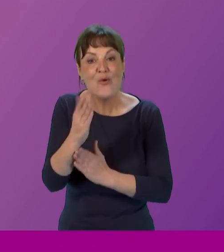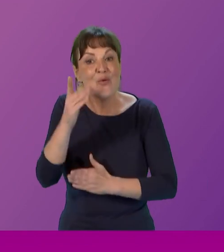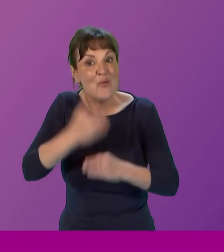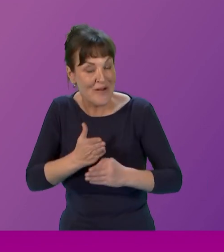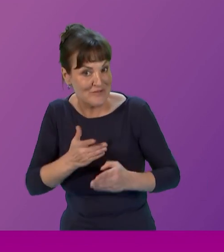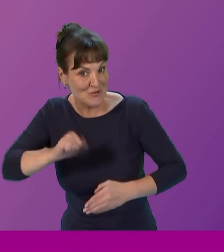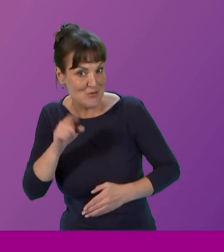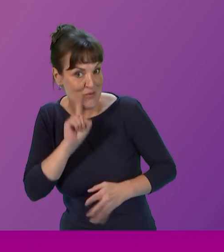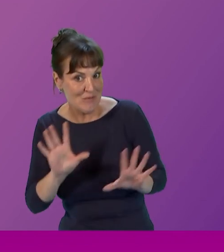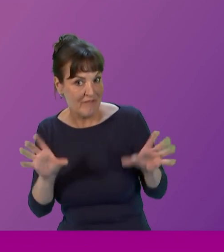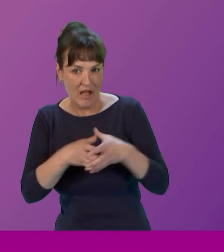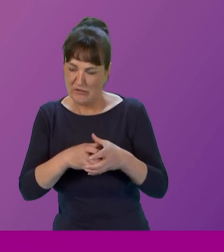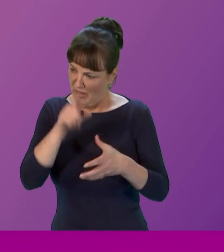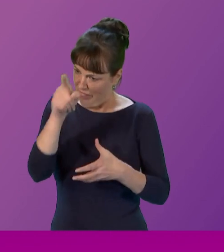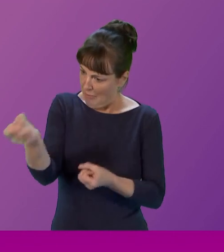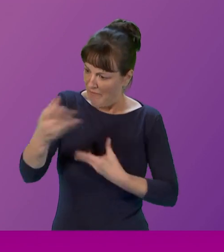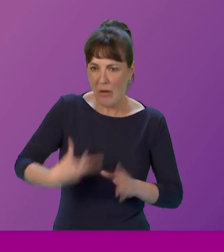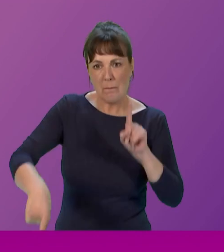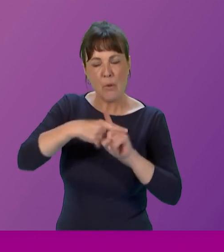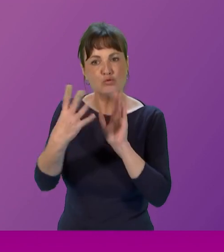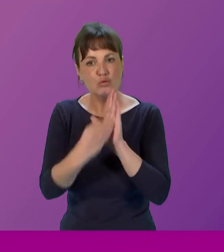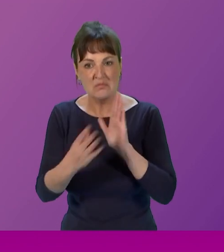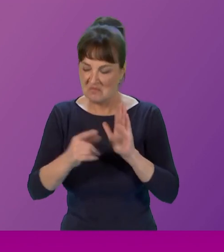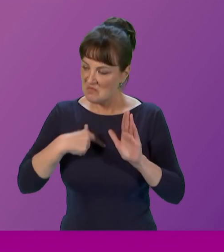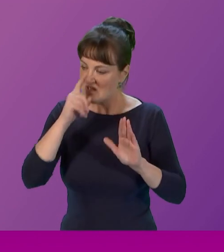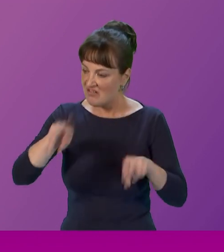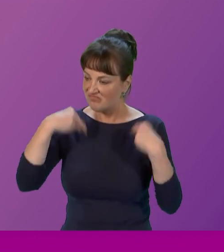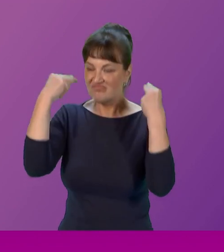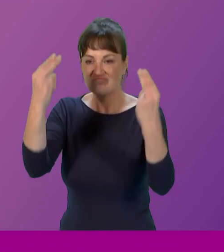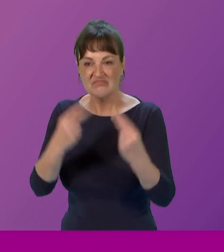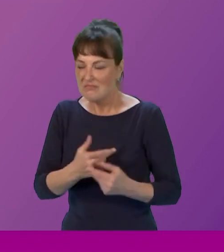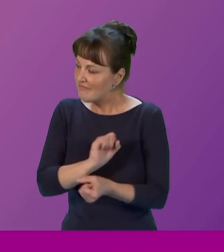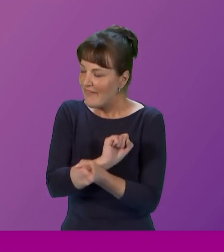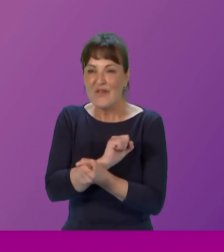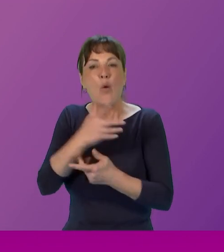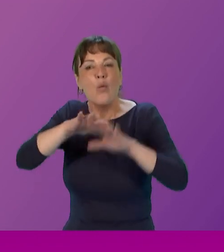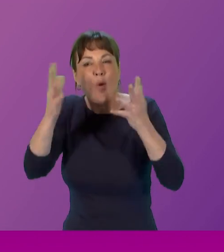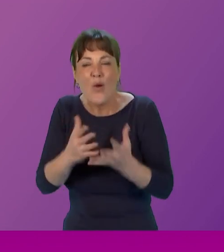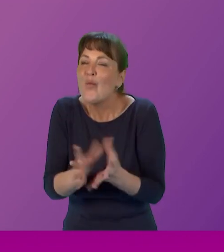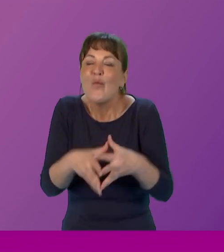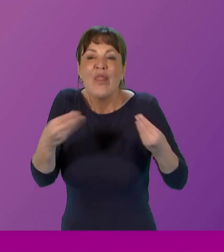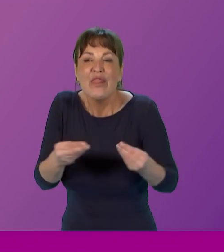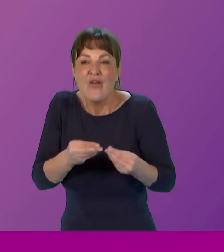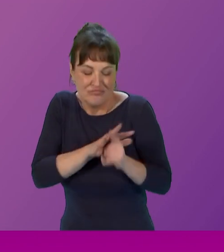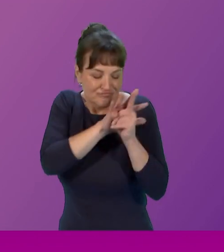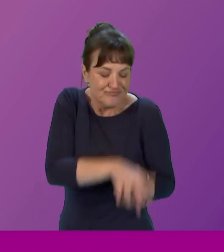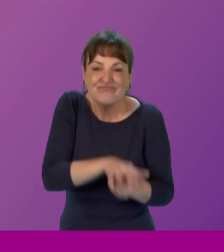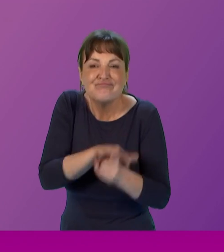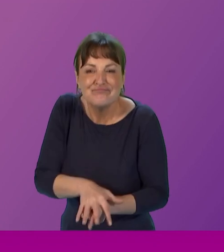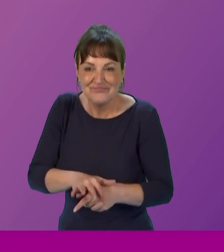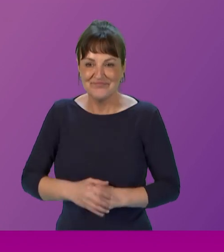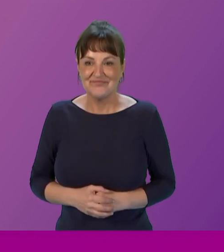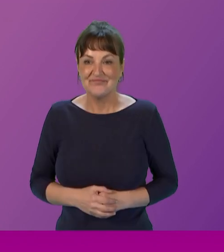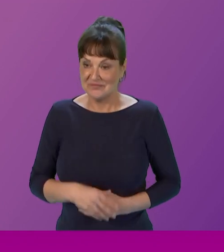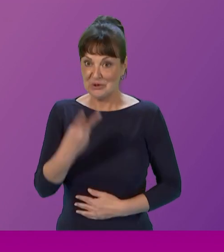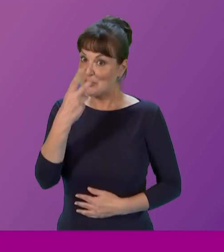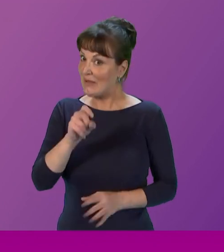women's convention and providing positive role models to young women that we can forge a world free of bias stereotypes and discrimination 20 years of the scottish women's